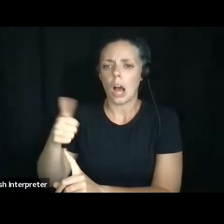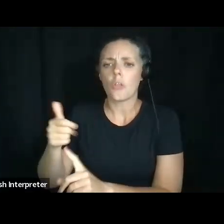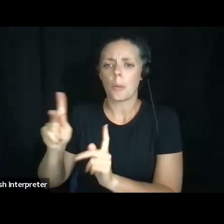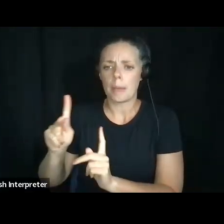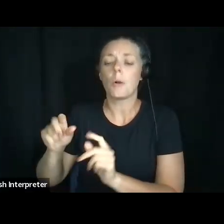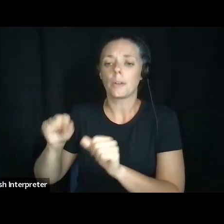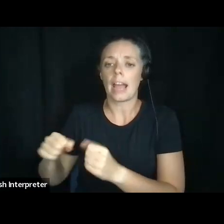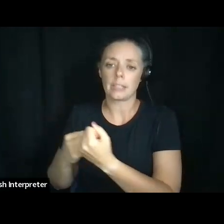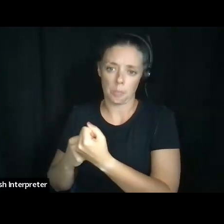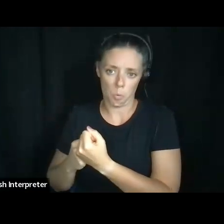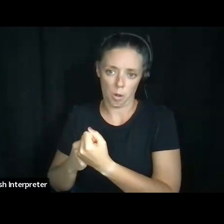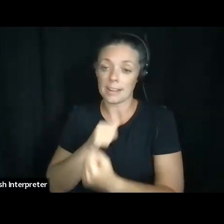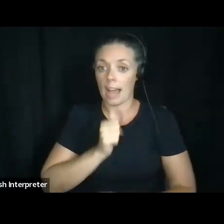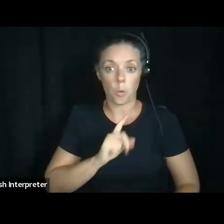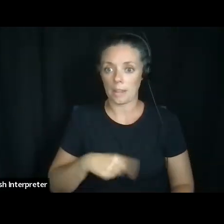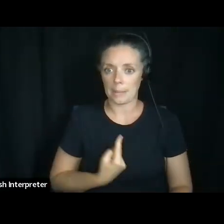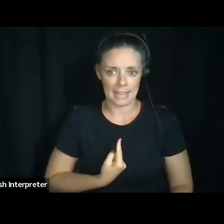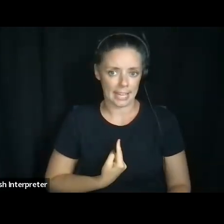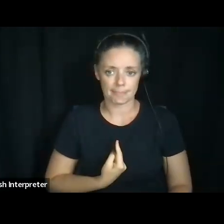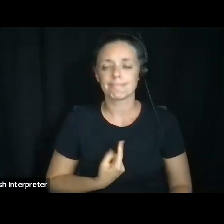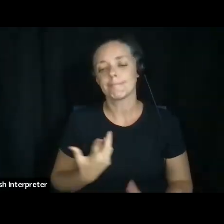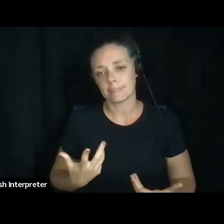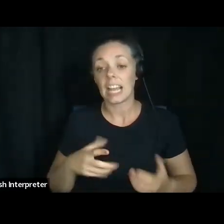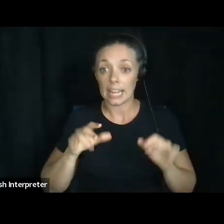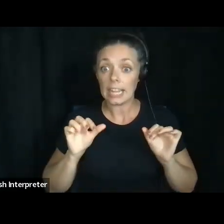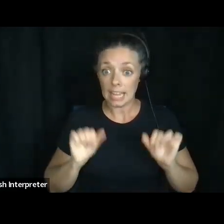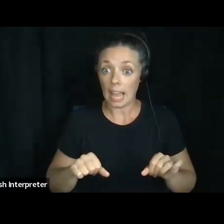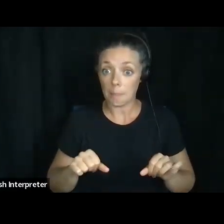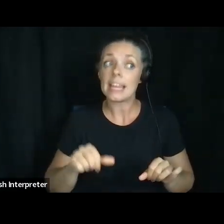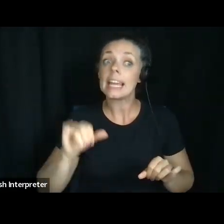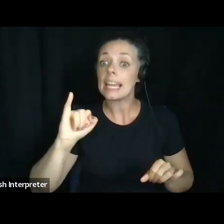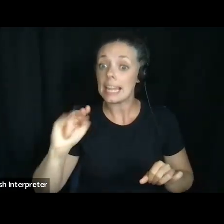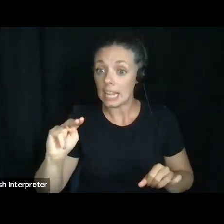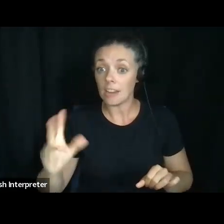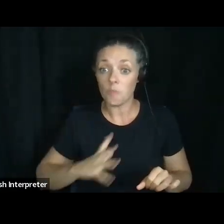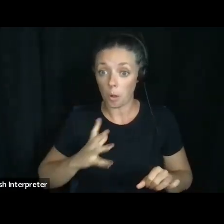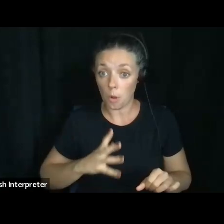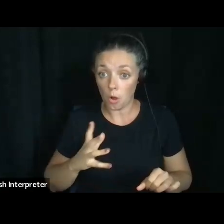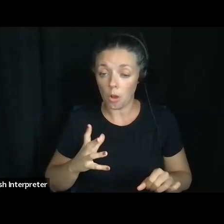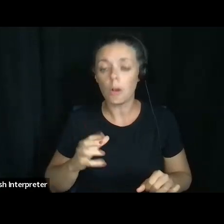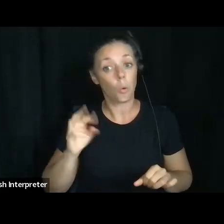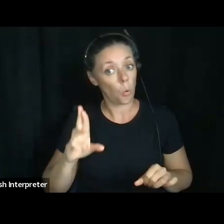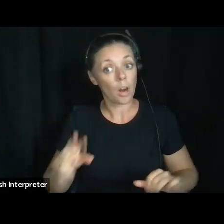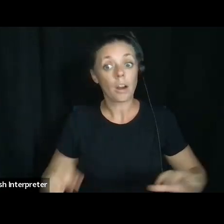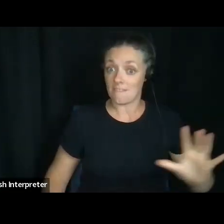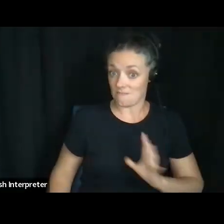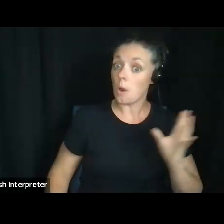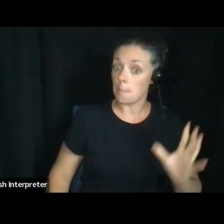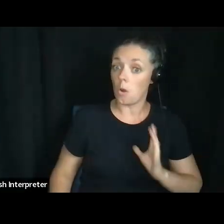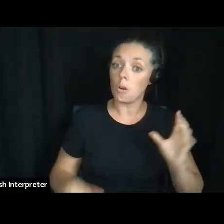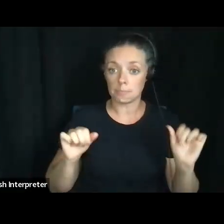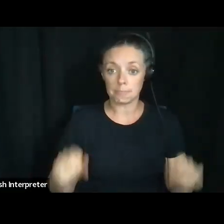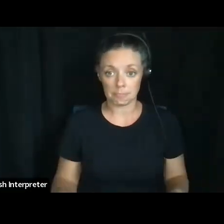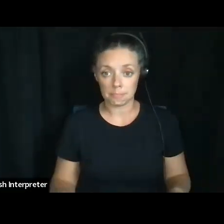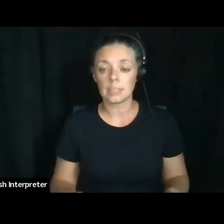that's supported decision-making and it can be that informal, um, you know, or it can be formal. There are, um,